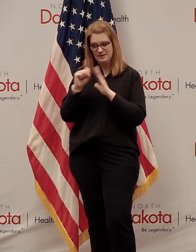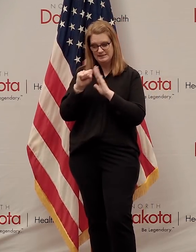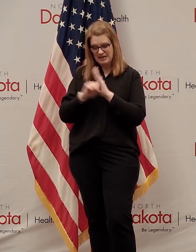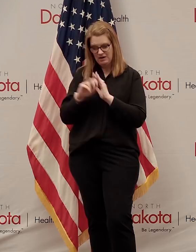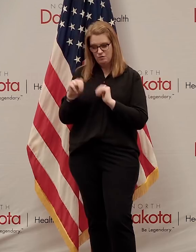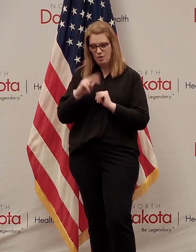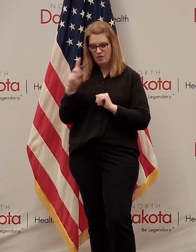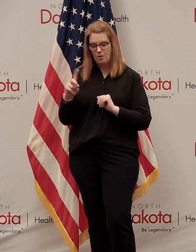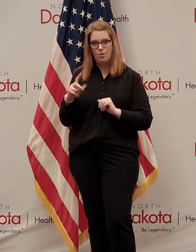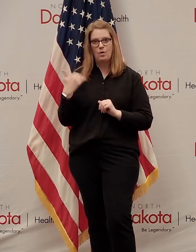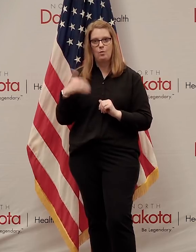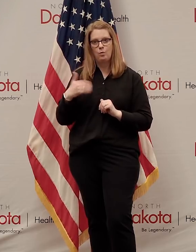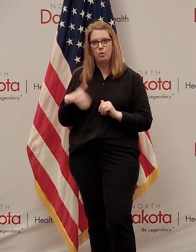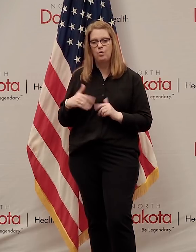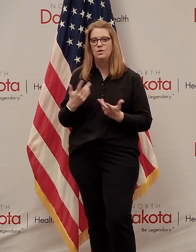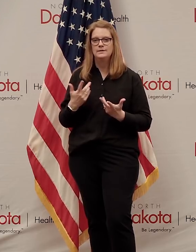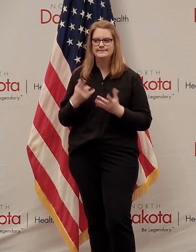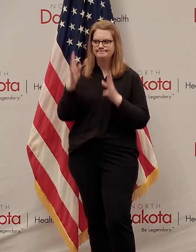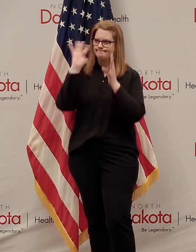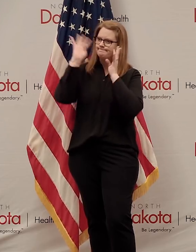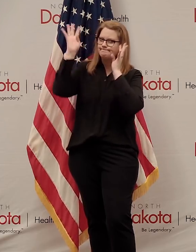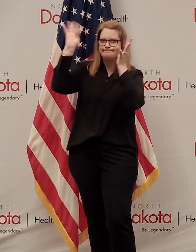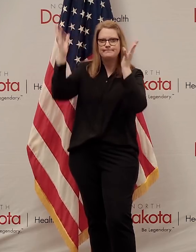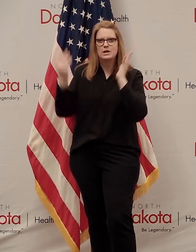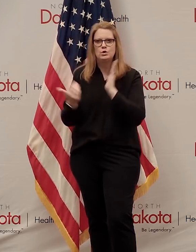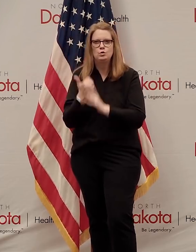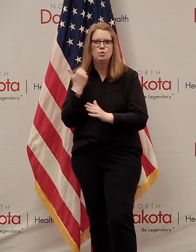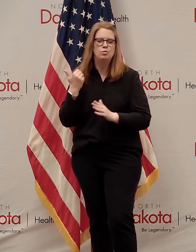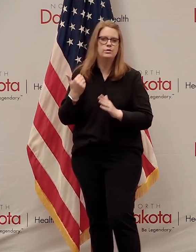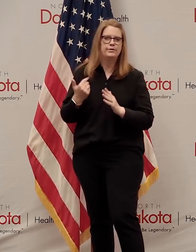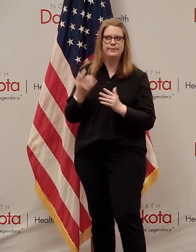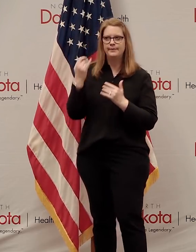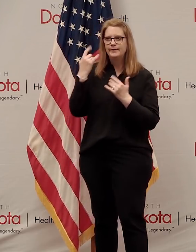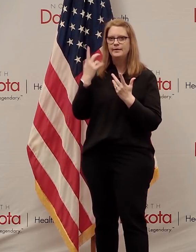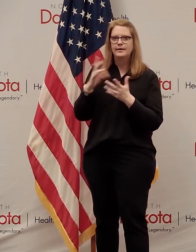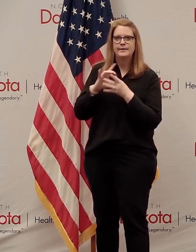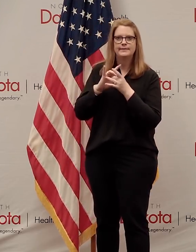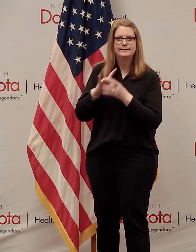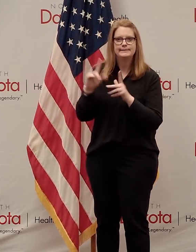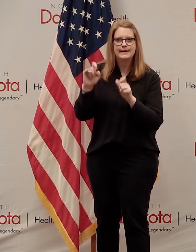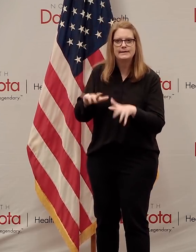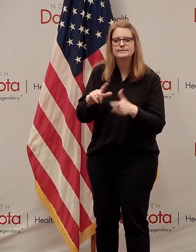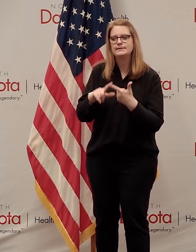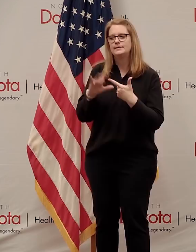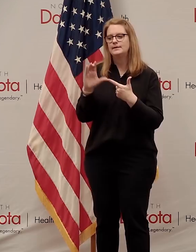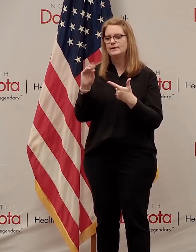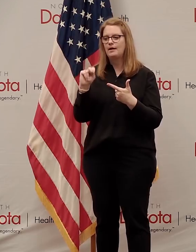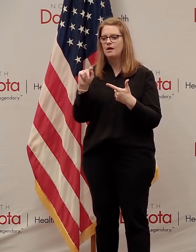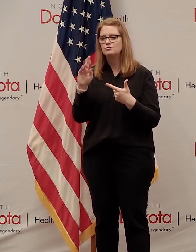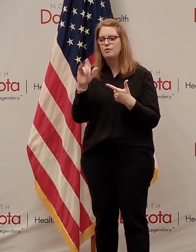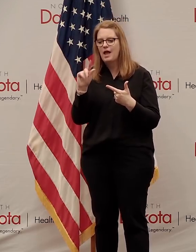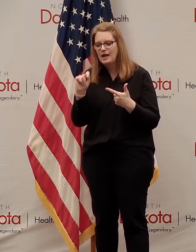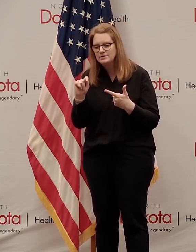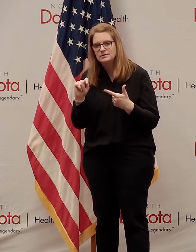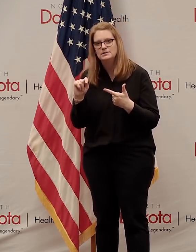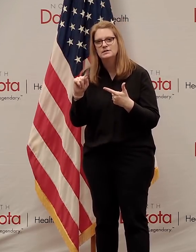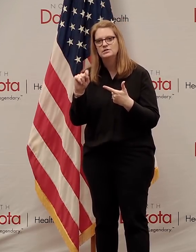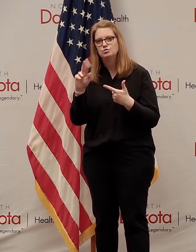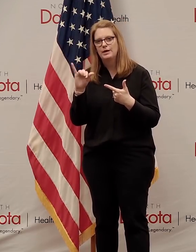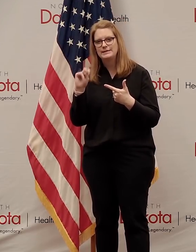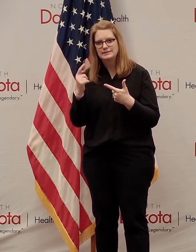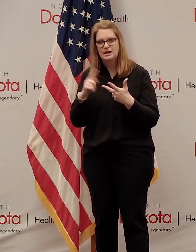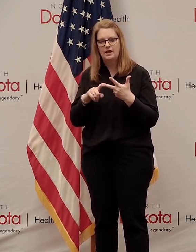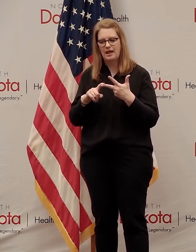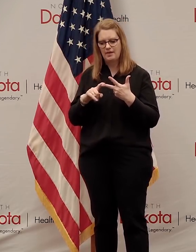together new capabilities around testing, contact tracing, and quarantine and isolation